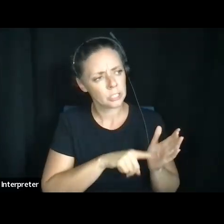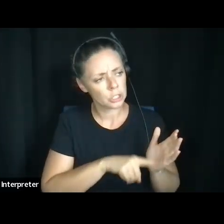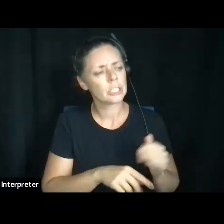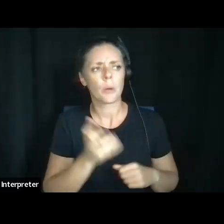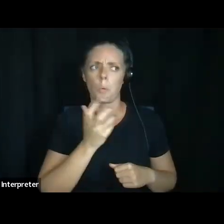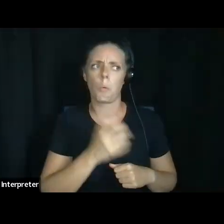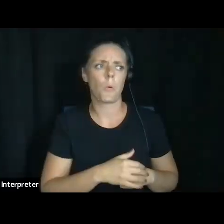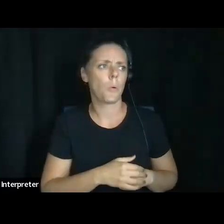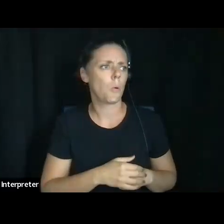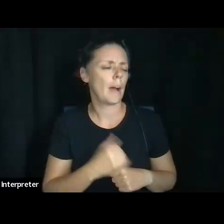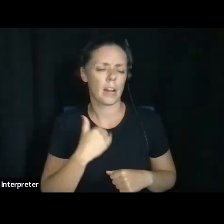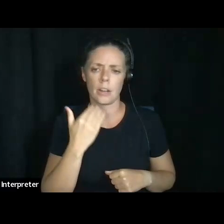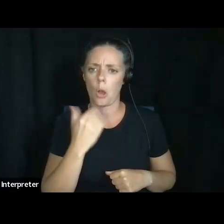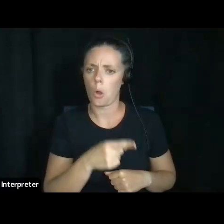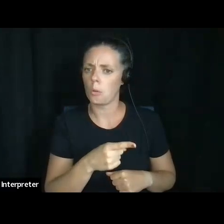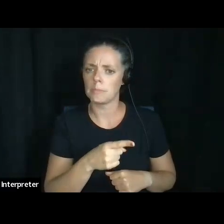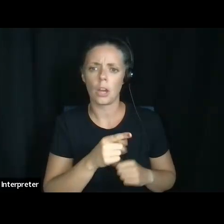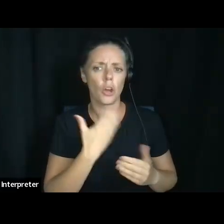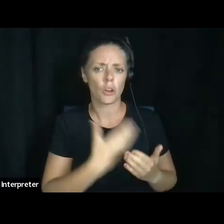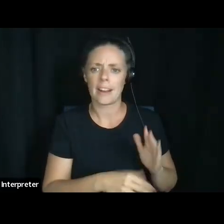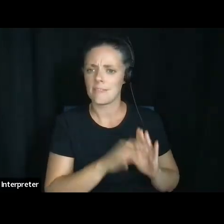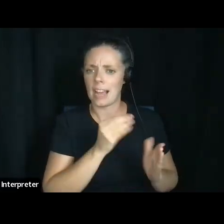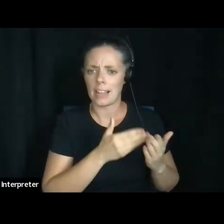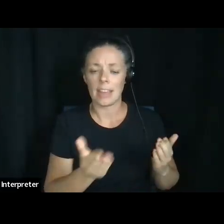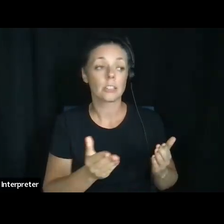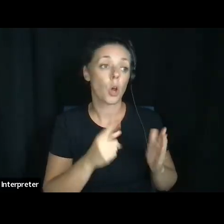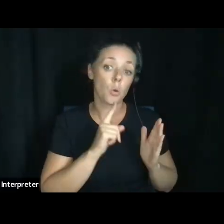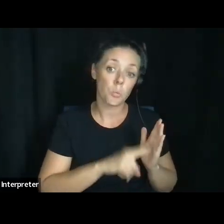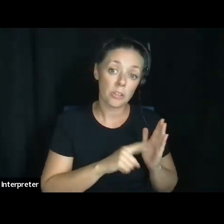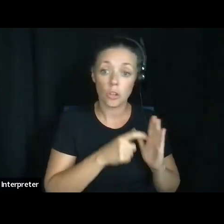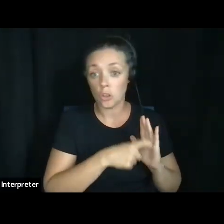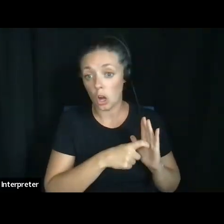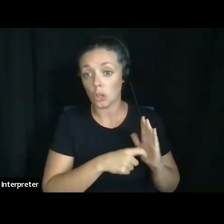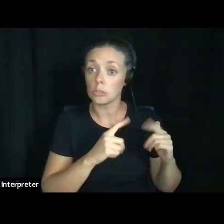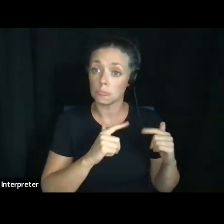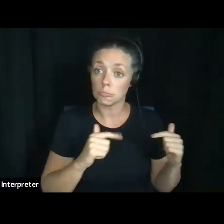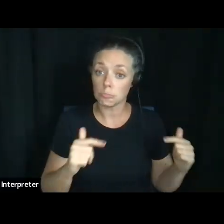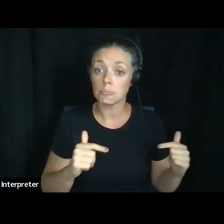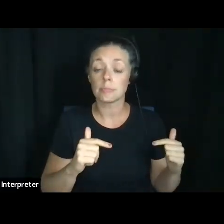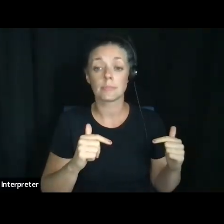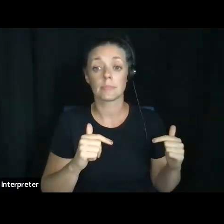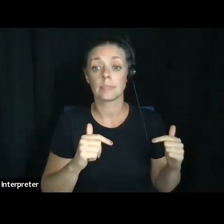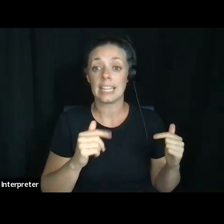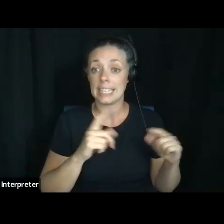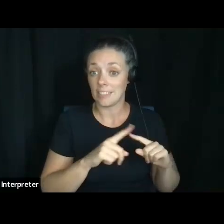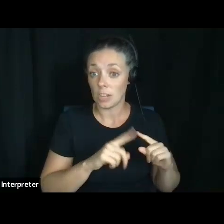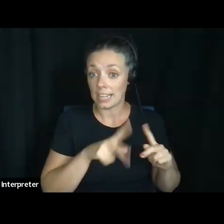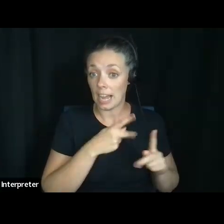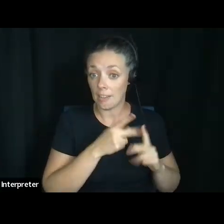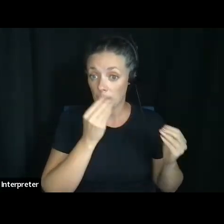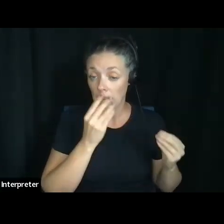man, you are good at finding things, research articles, all kinds of information. Um, if Elena needs help